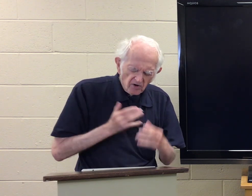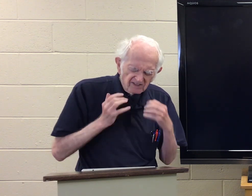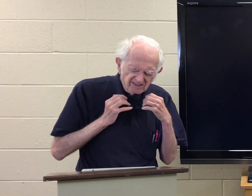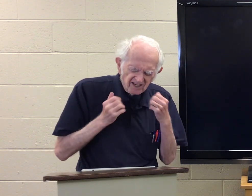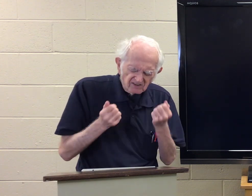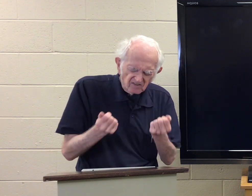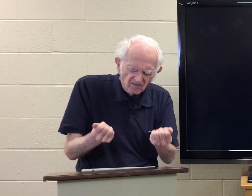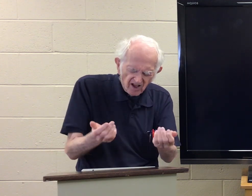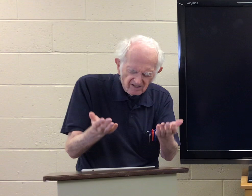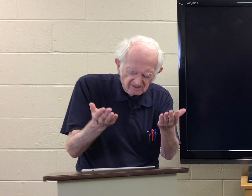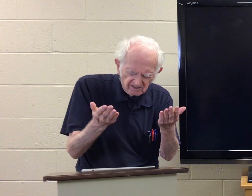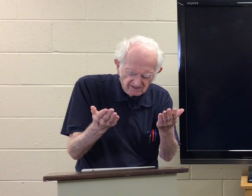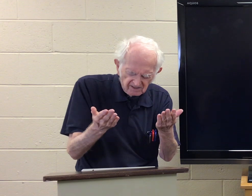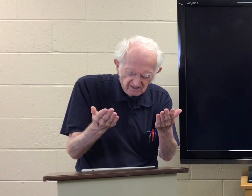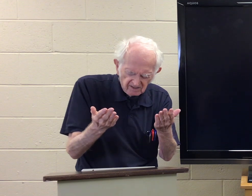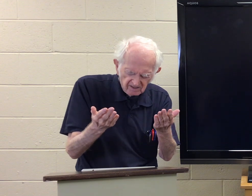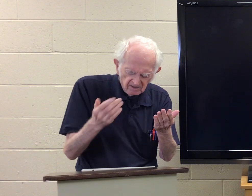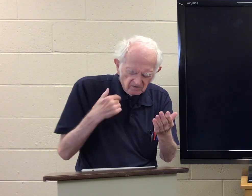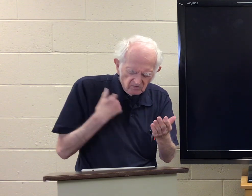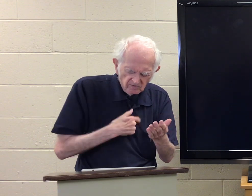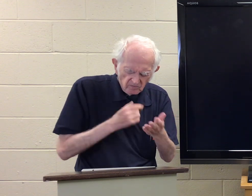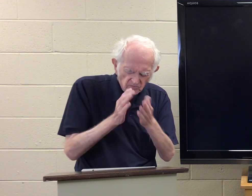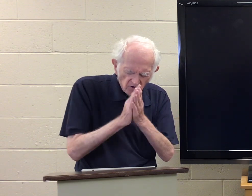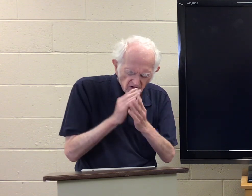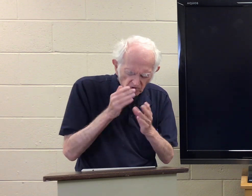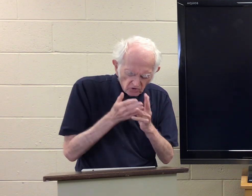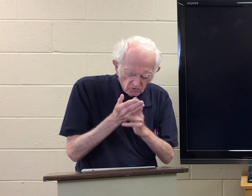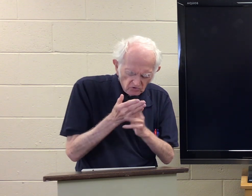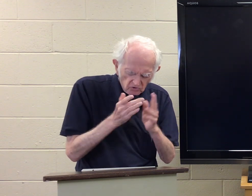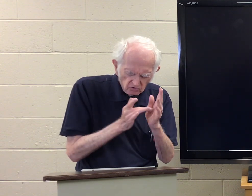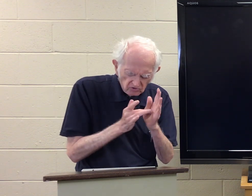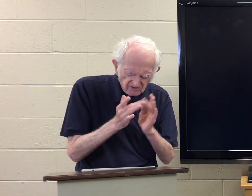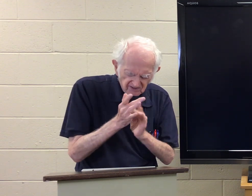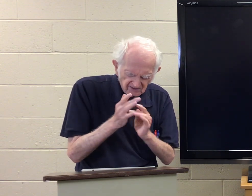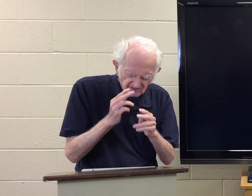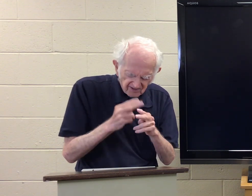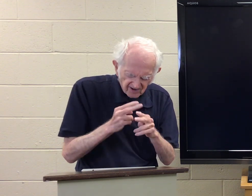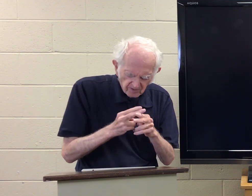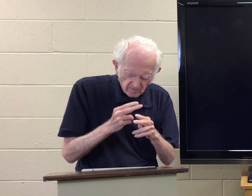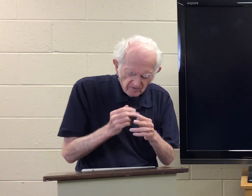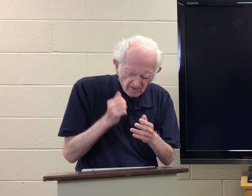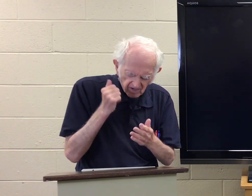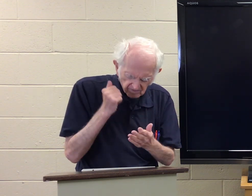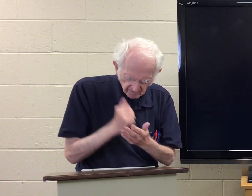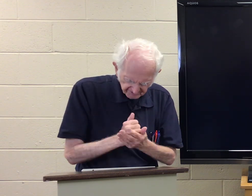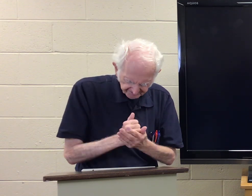our sacrifices. We pray through Jesus' name. Amen.